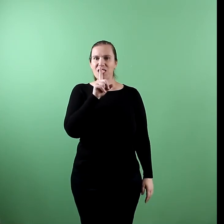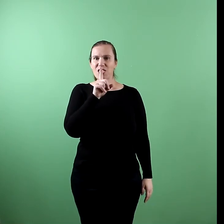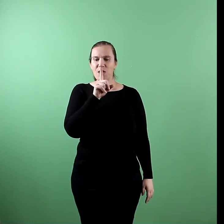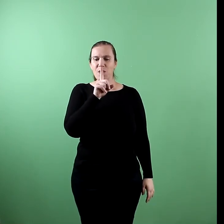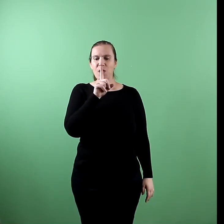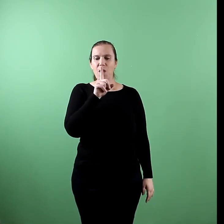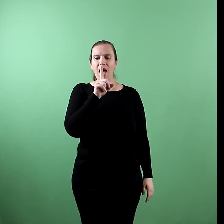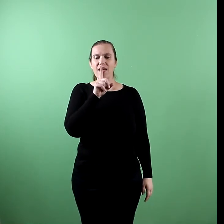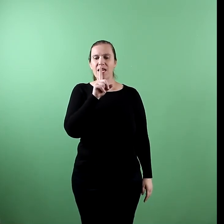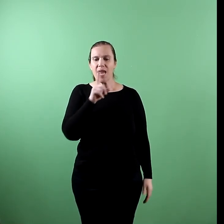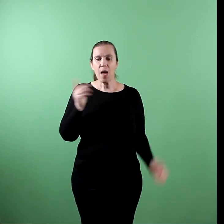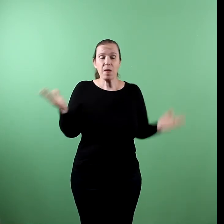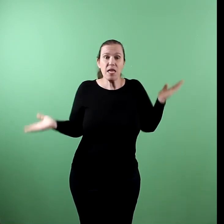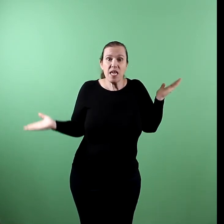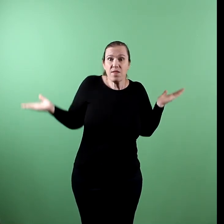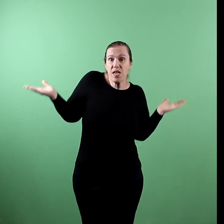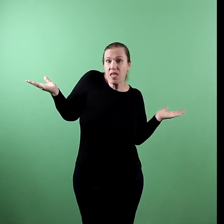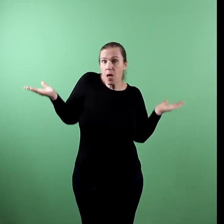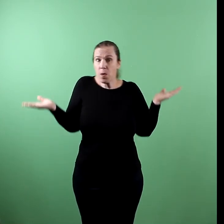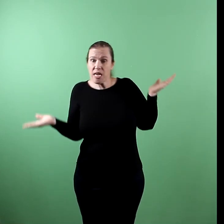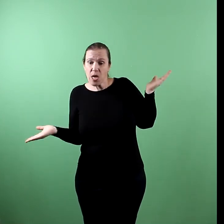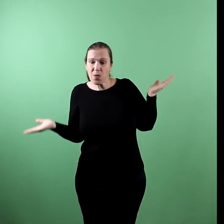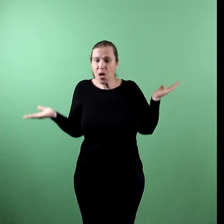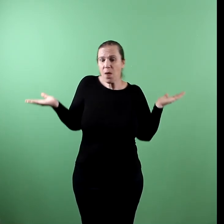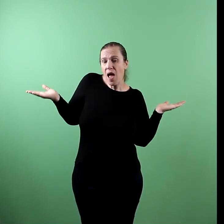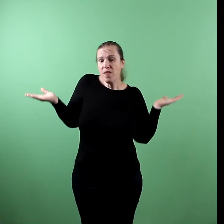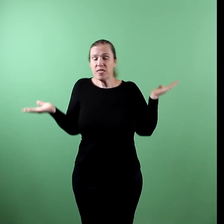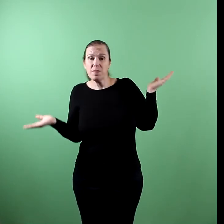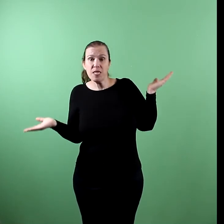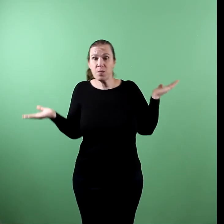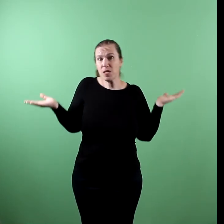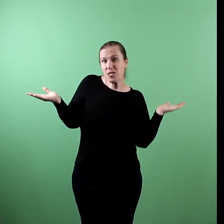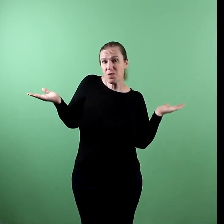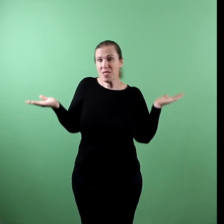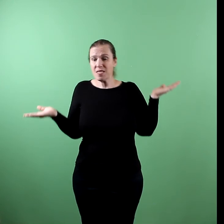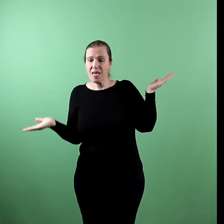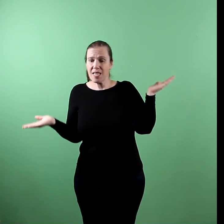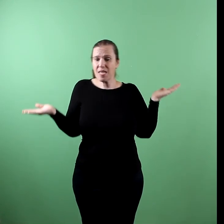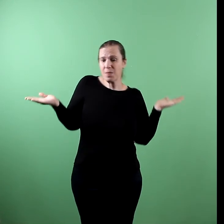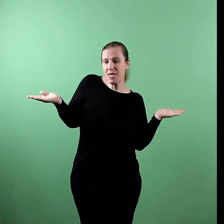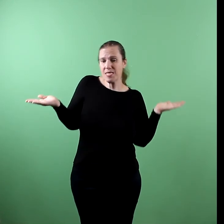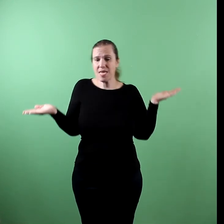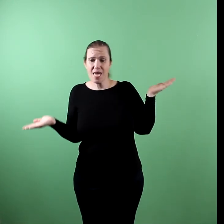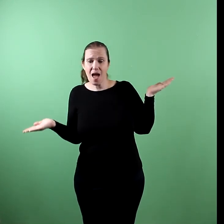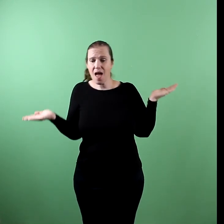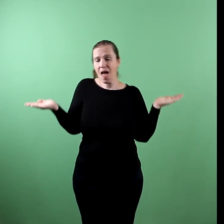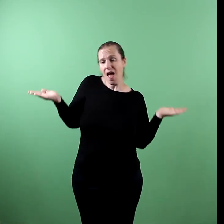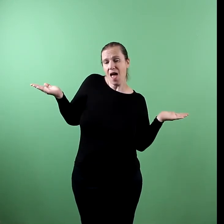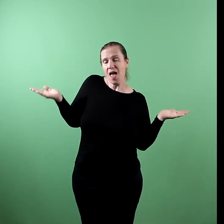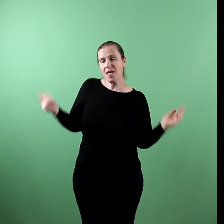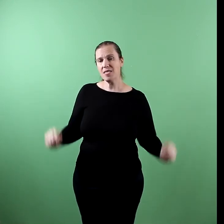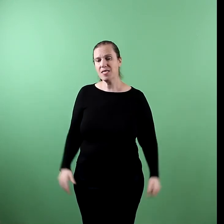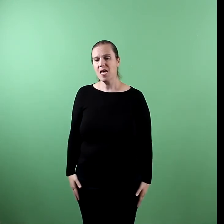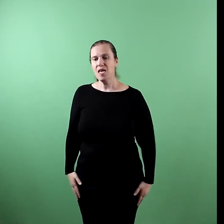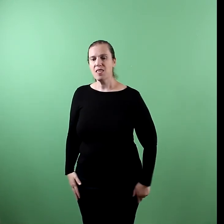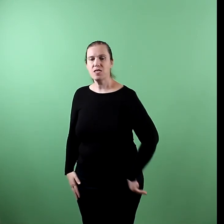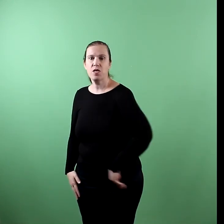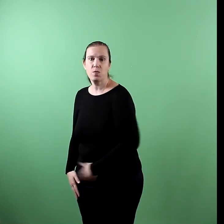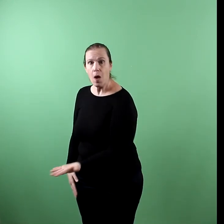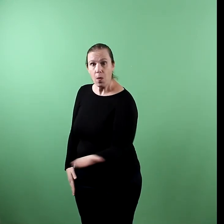All the sheep are quiet now, but even though we don't know how, there's much more to this night than meets the eye.